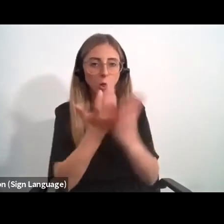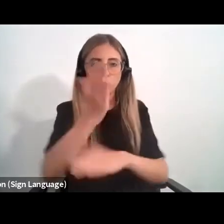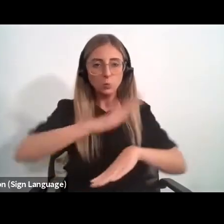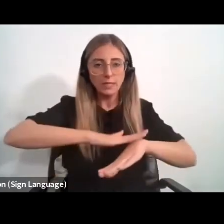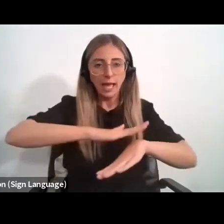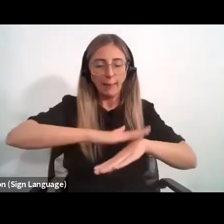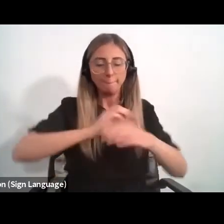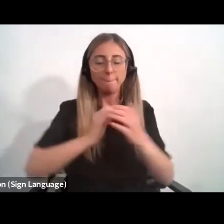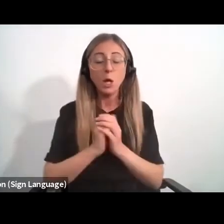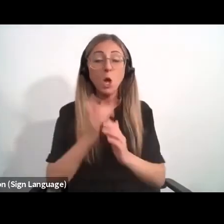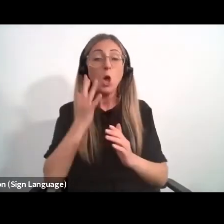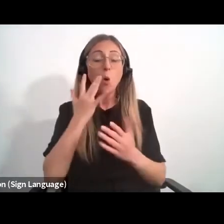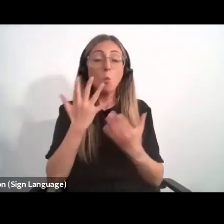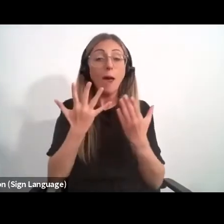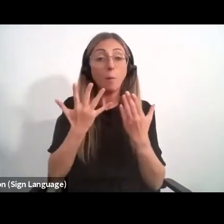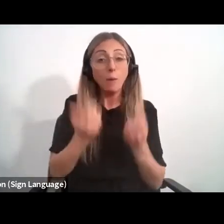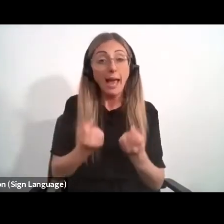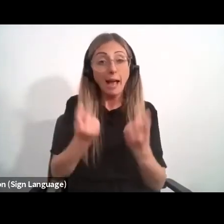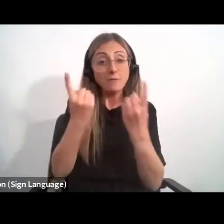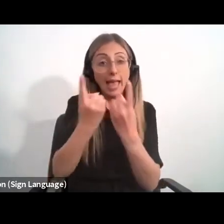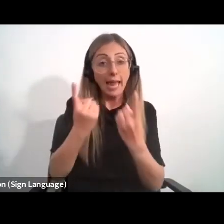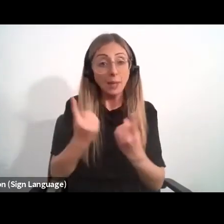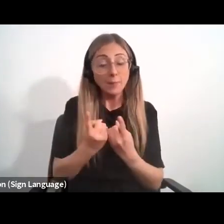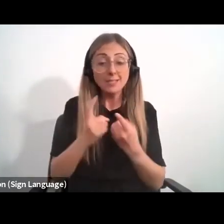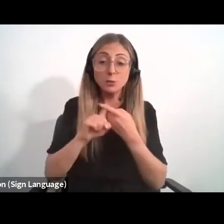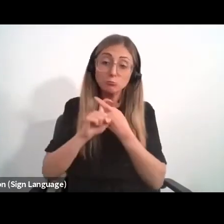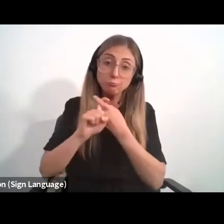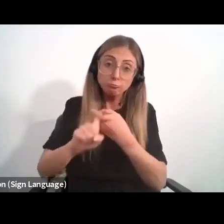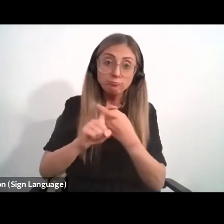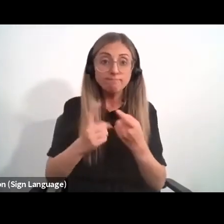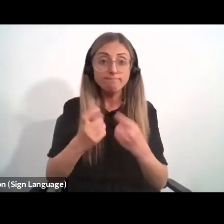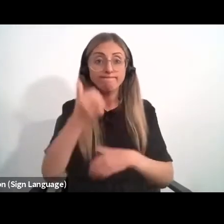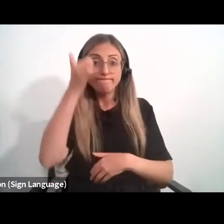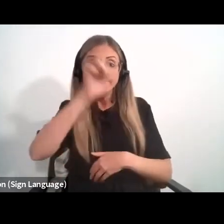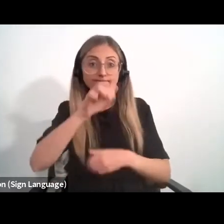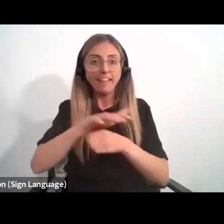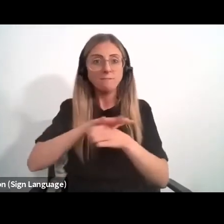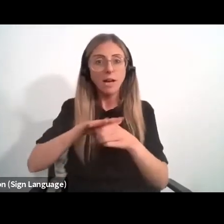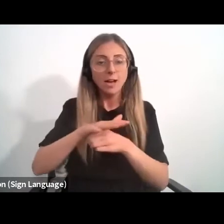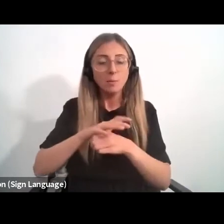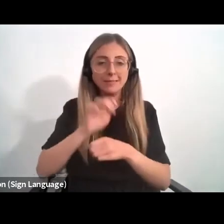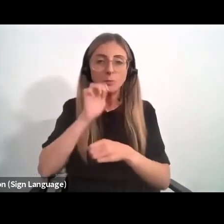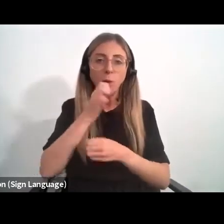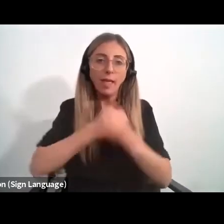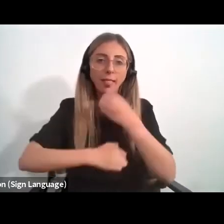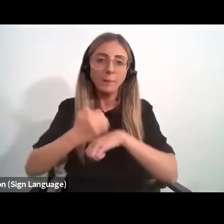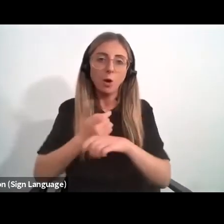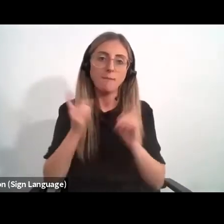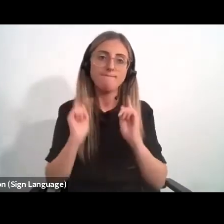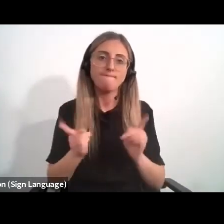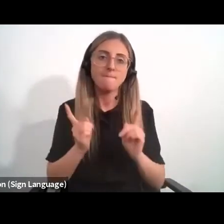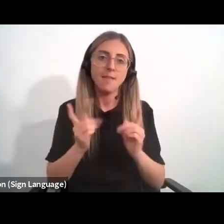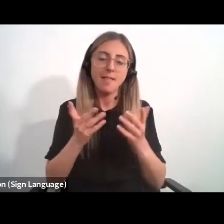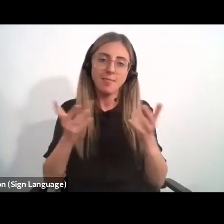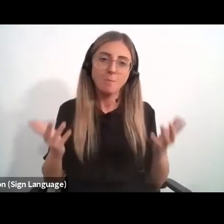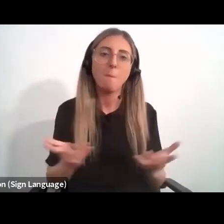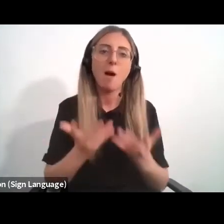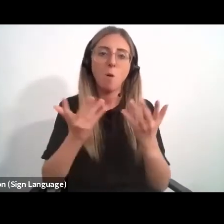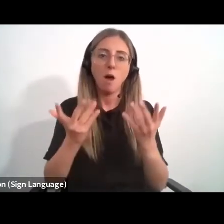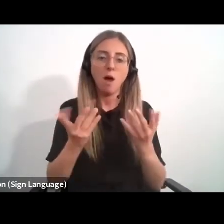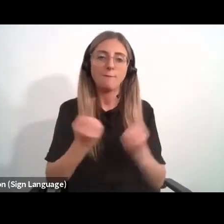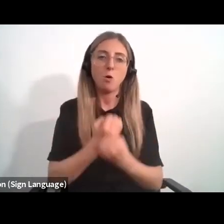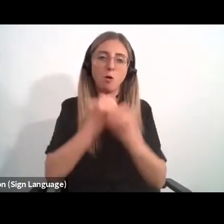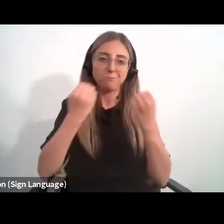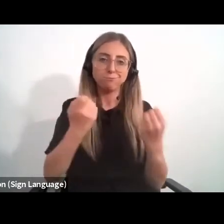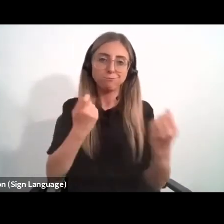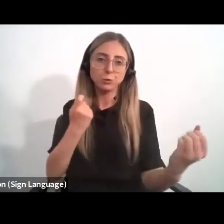Once we build this element for sustainable science, technology innovation environment, it will become the engine that powers our transition